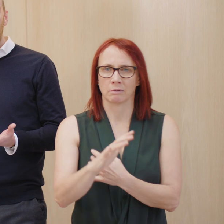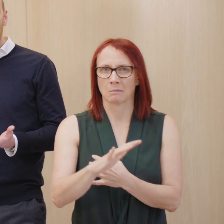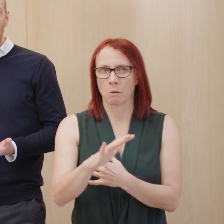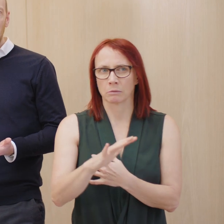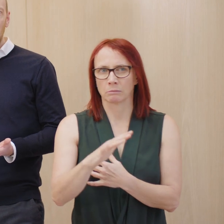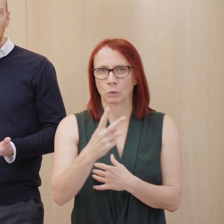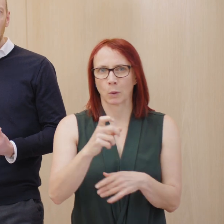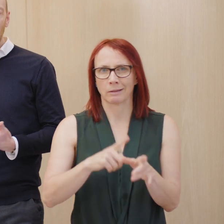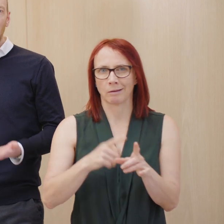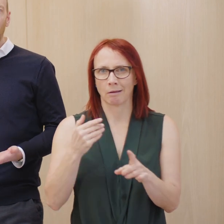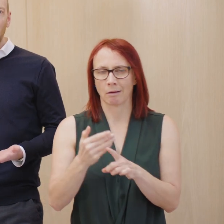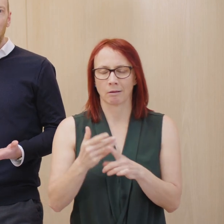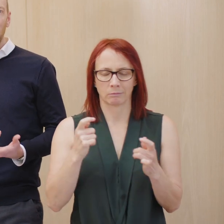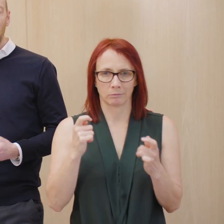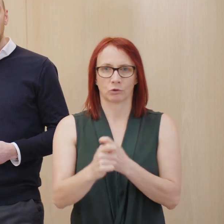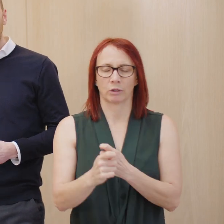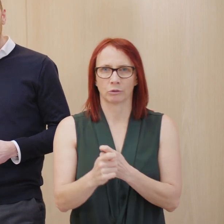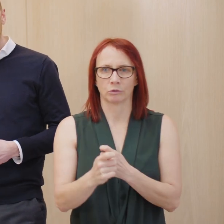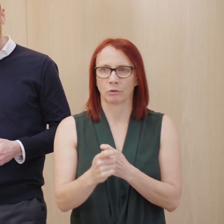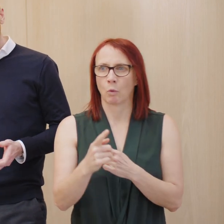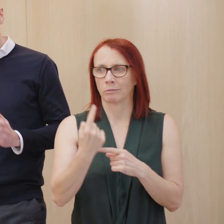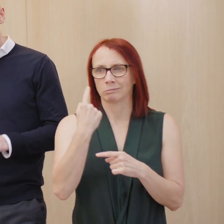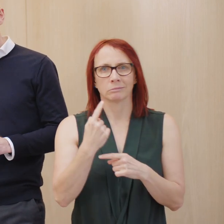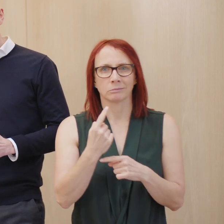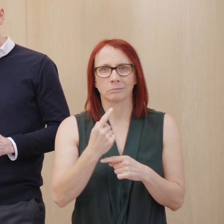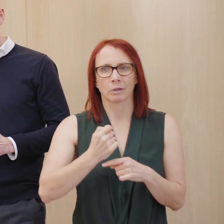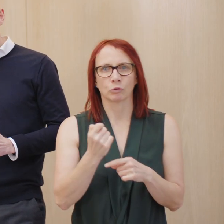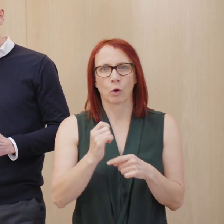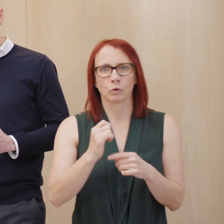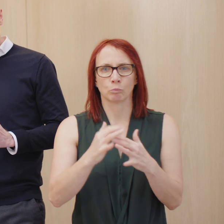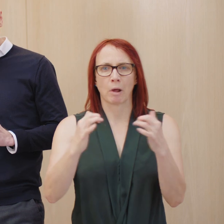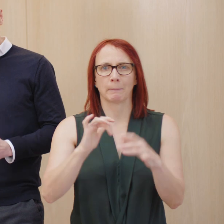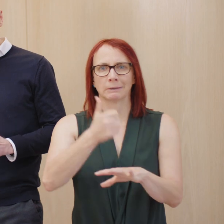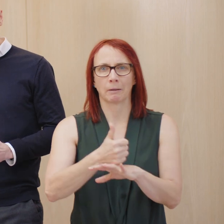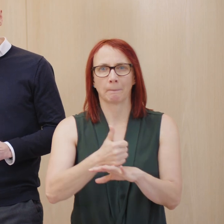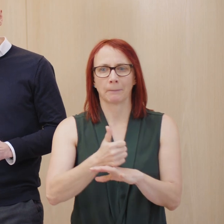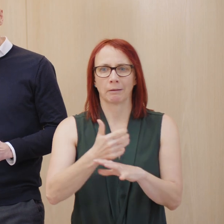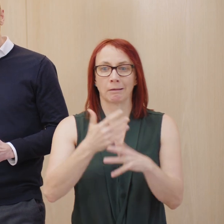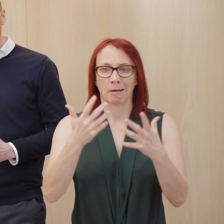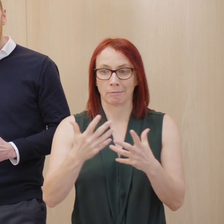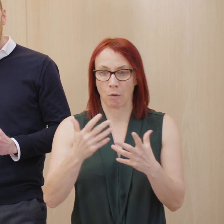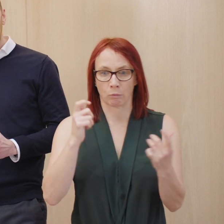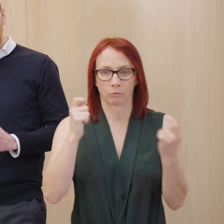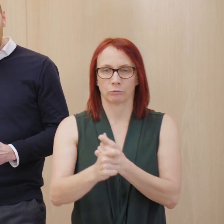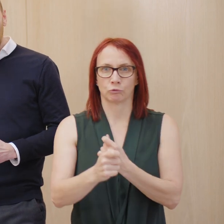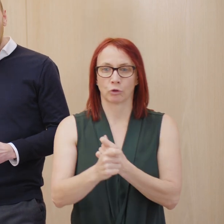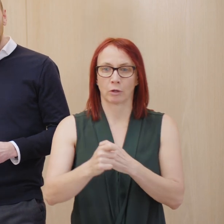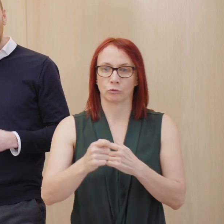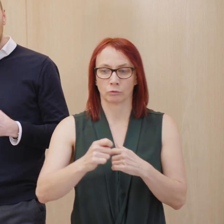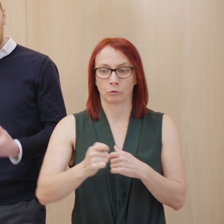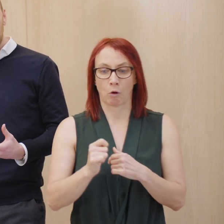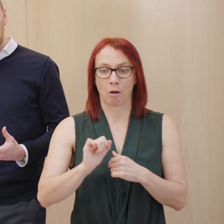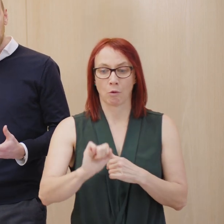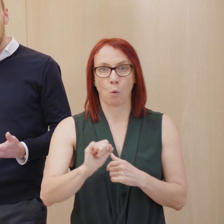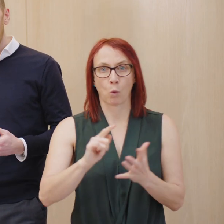20 years since the Scottish Parliament was created. We now raise about 50% of the Scottish budget here in Scotland